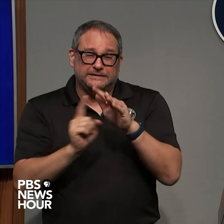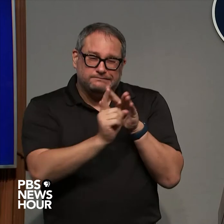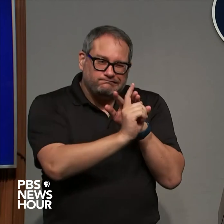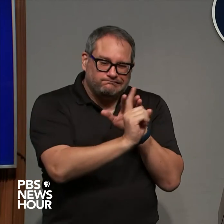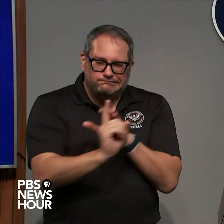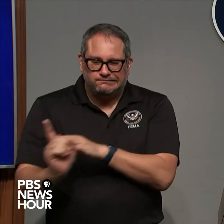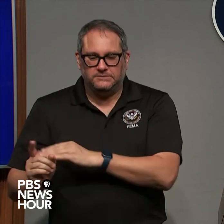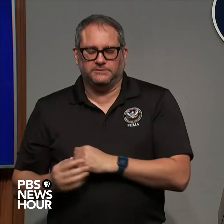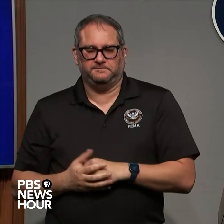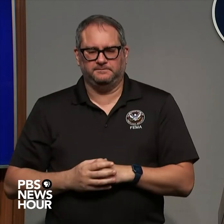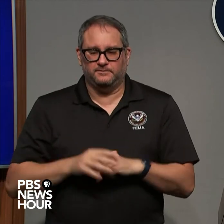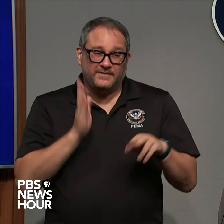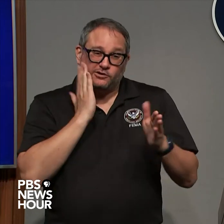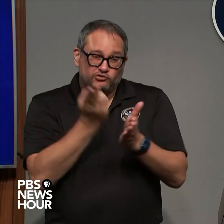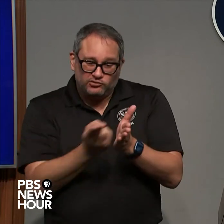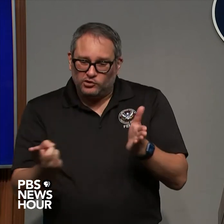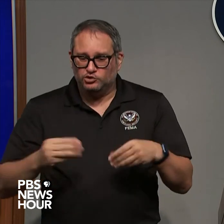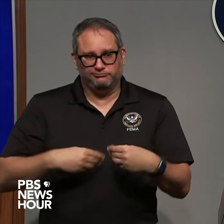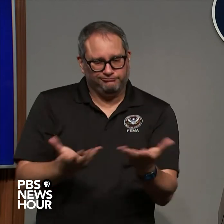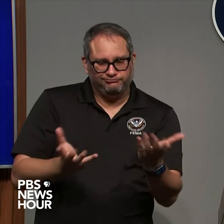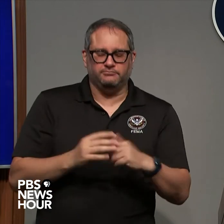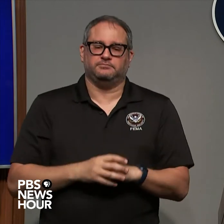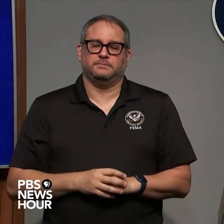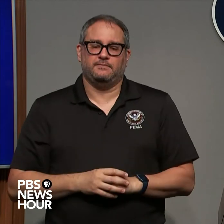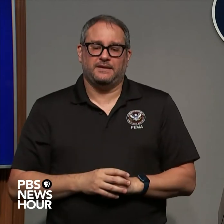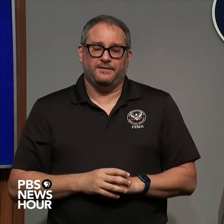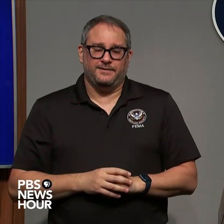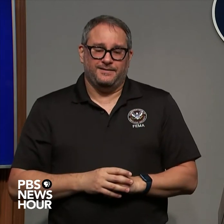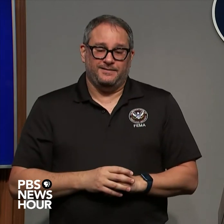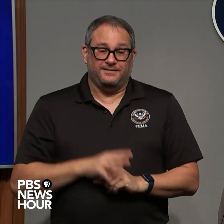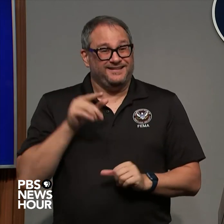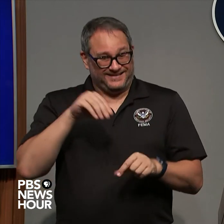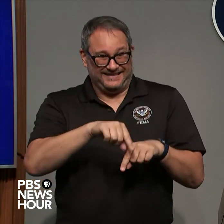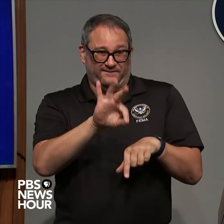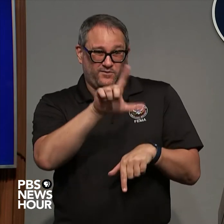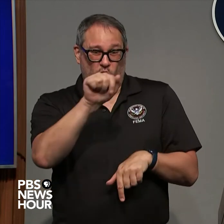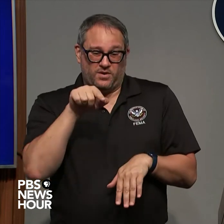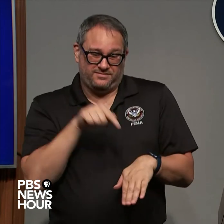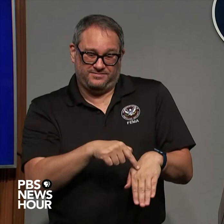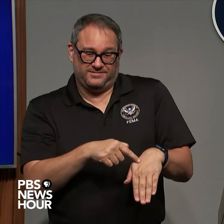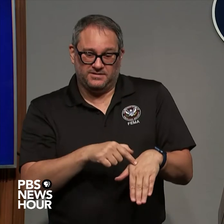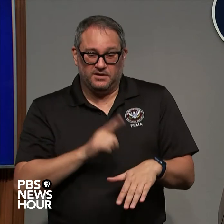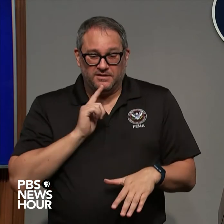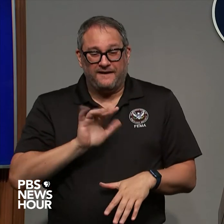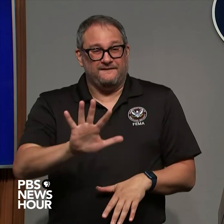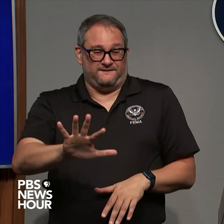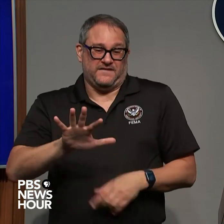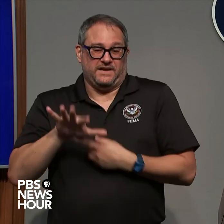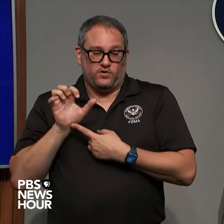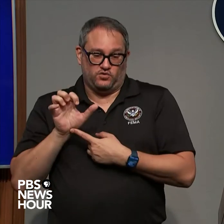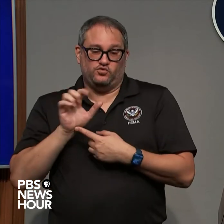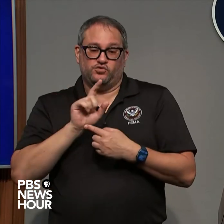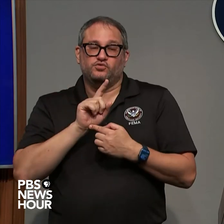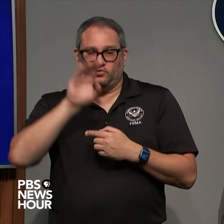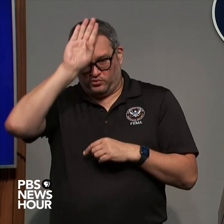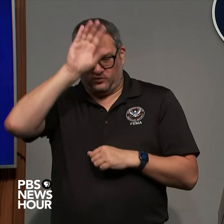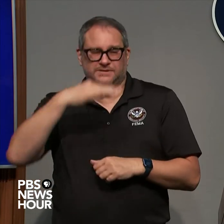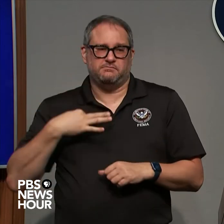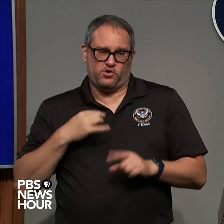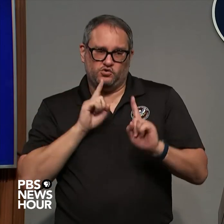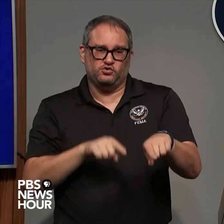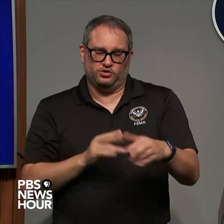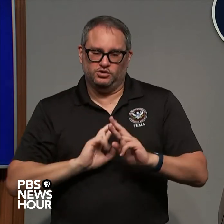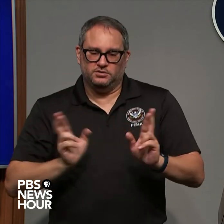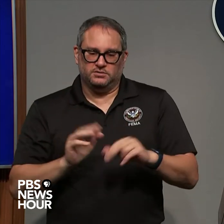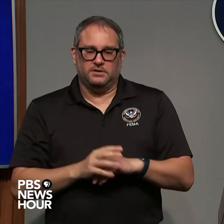morning staged in Florida we have nearly 500 Red Cross responders and shelter supplies for 60